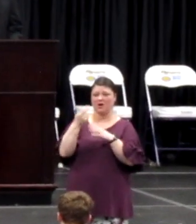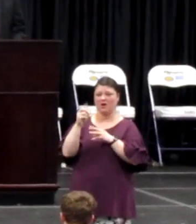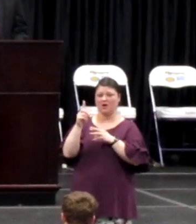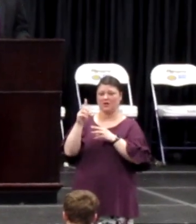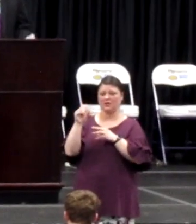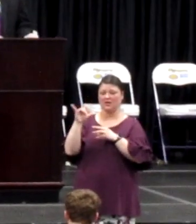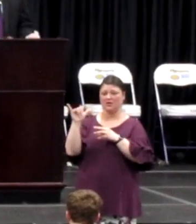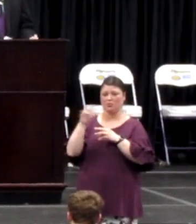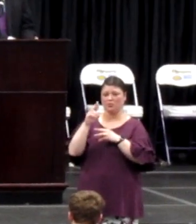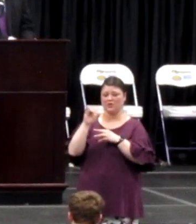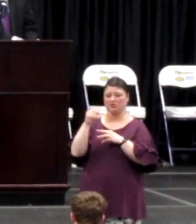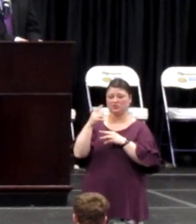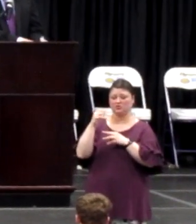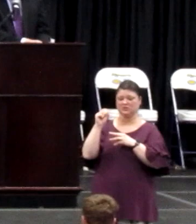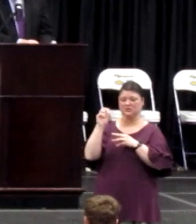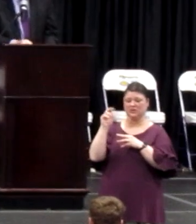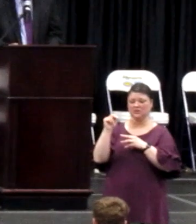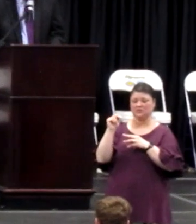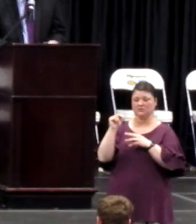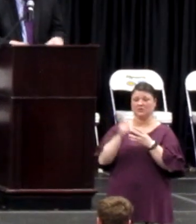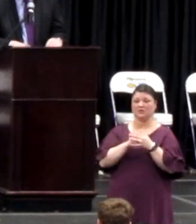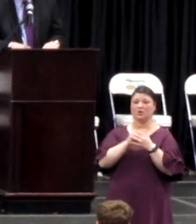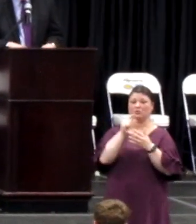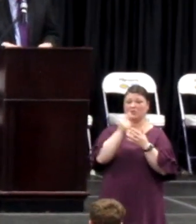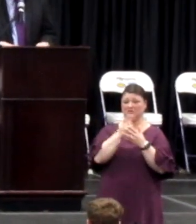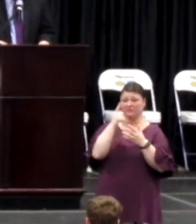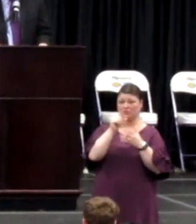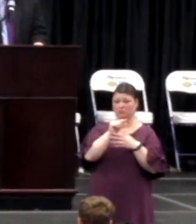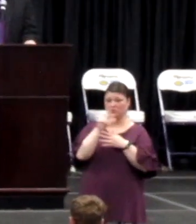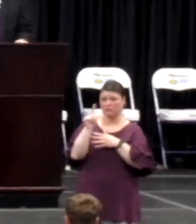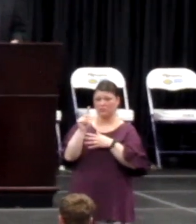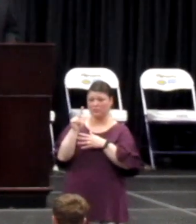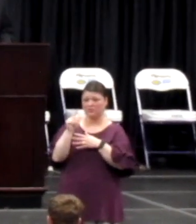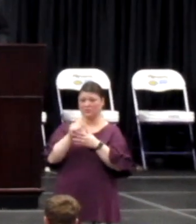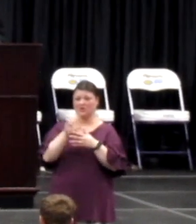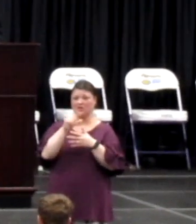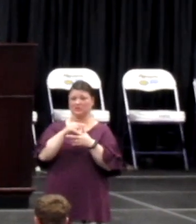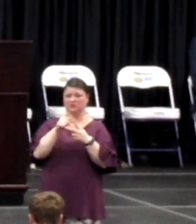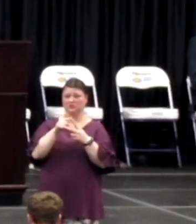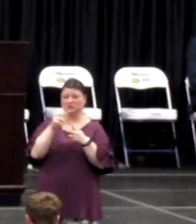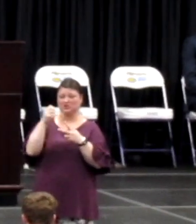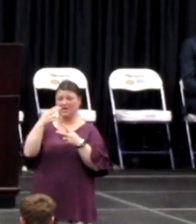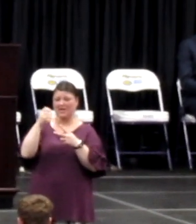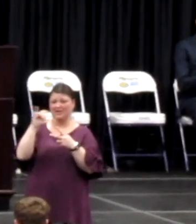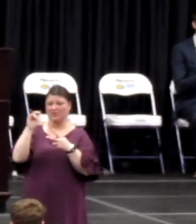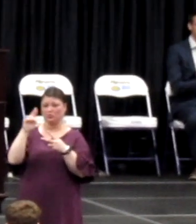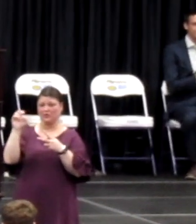The scholarship is for the class of 2023, Cheyenne Reed.